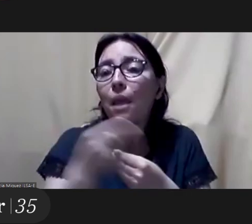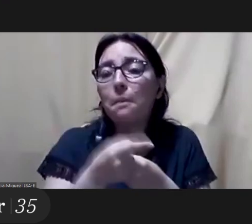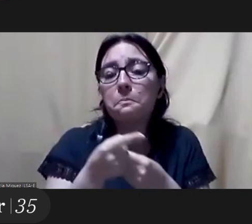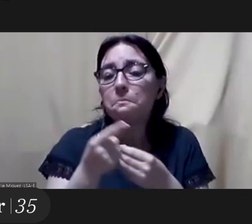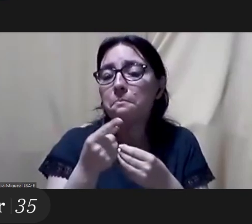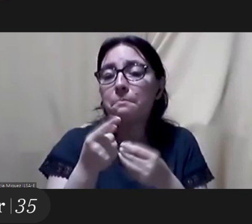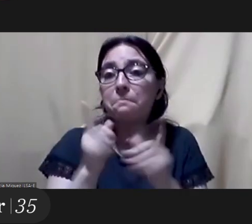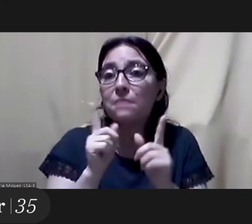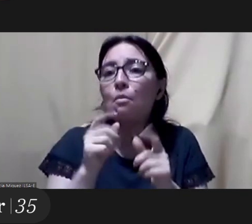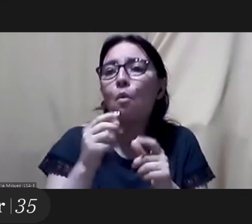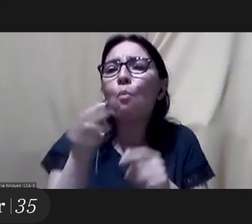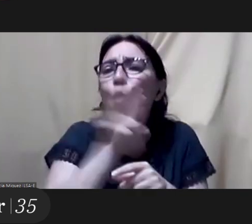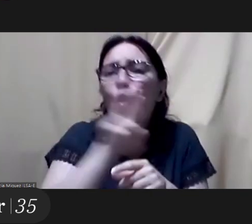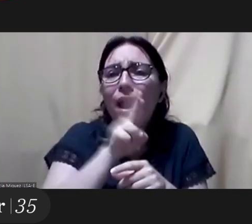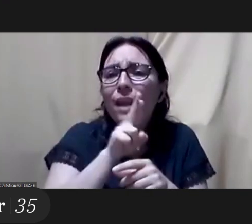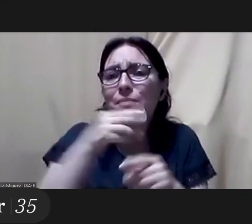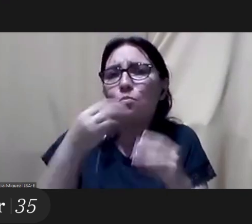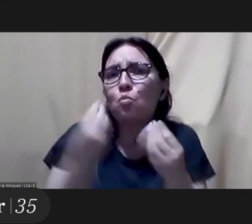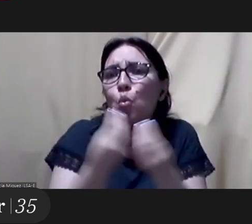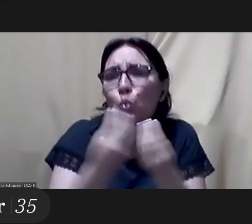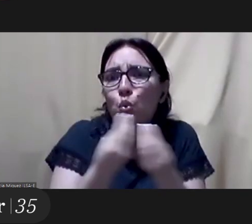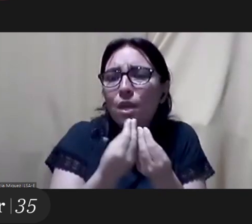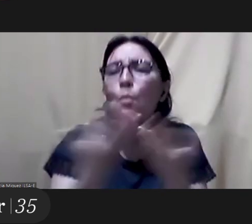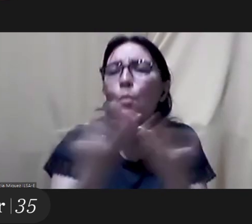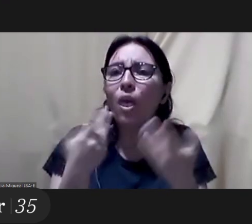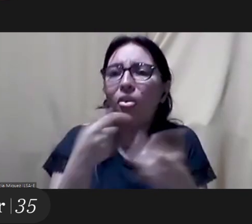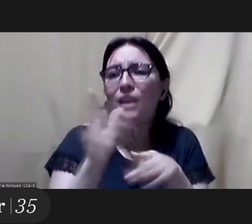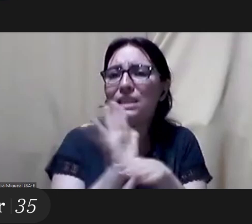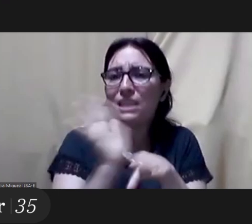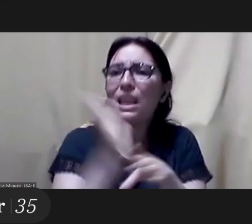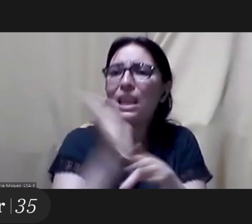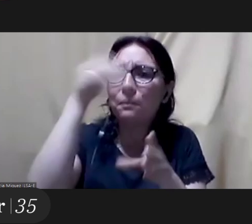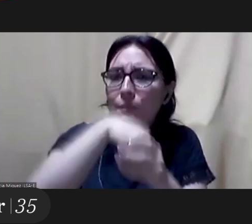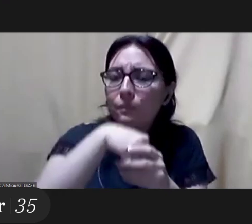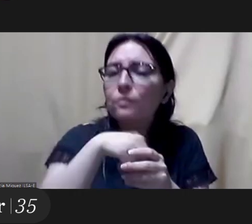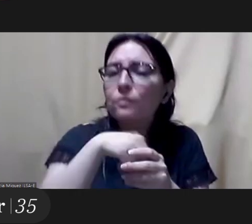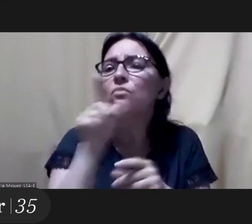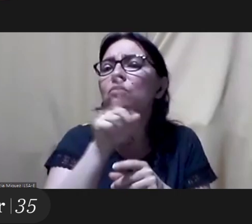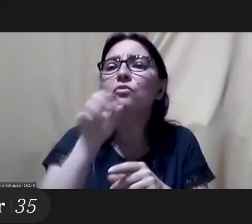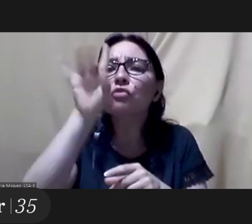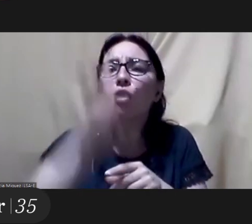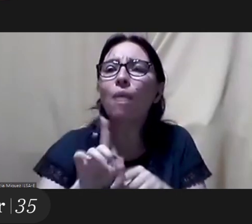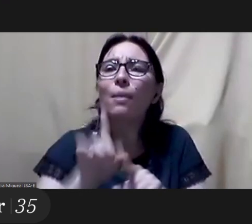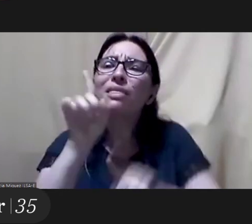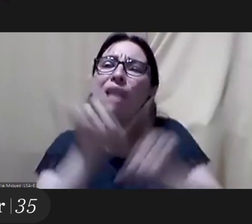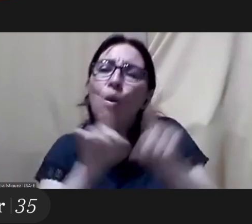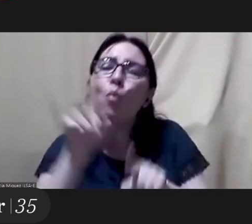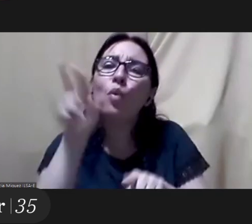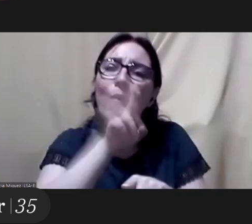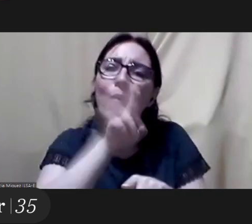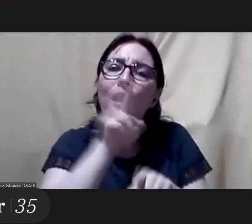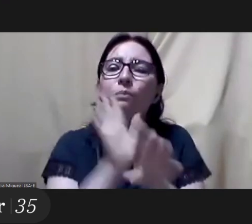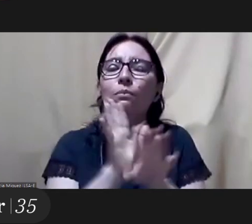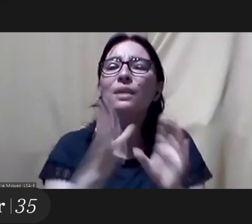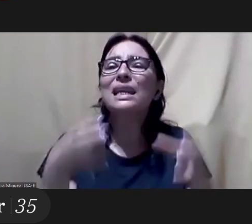that culture reaches women